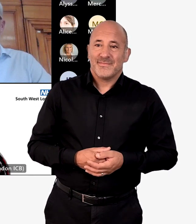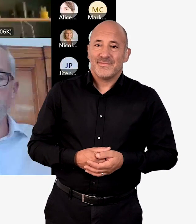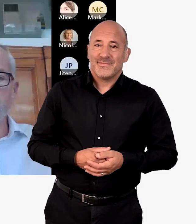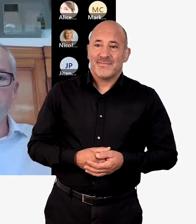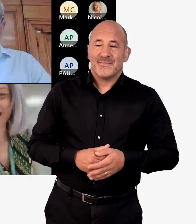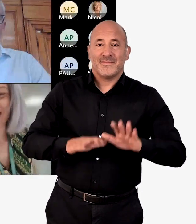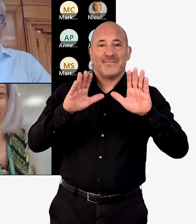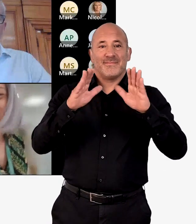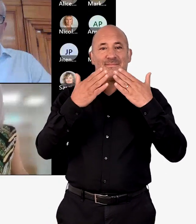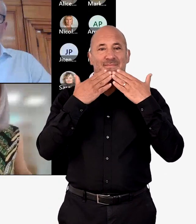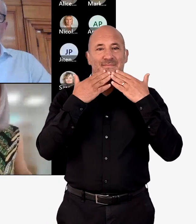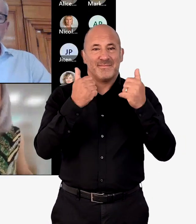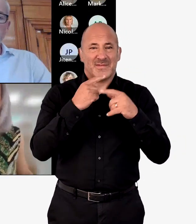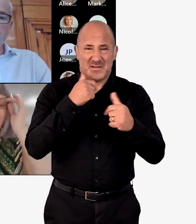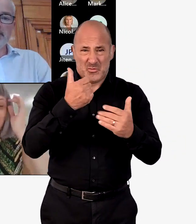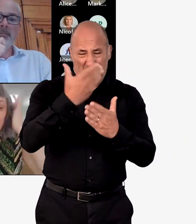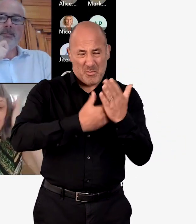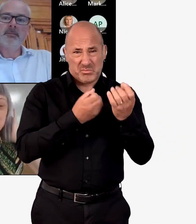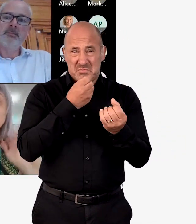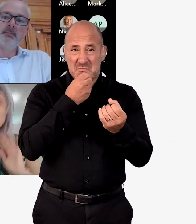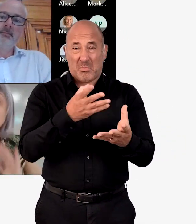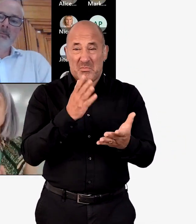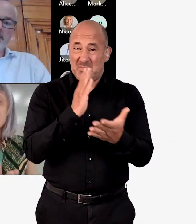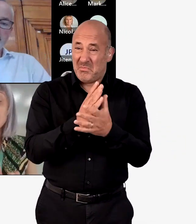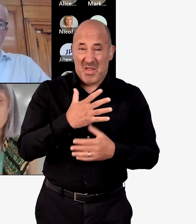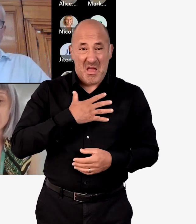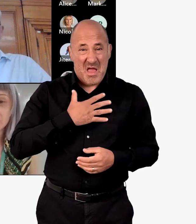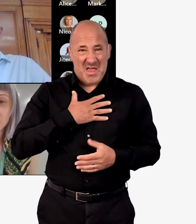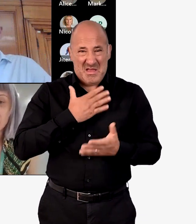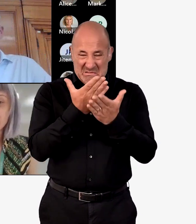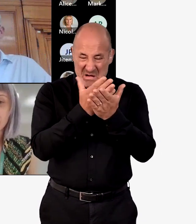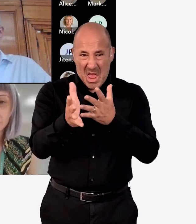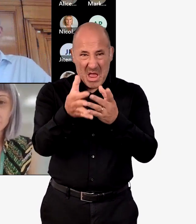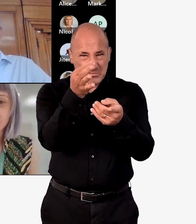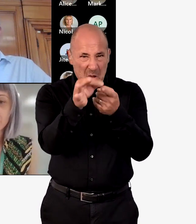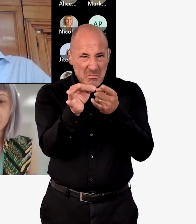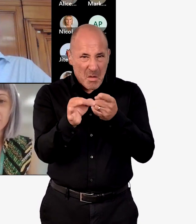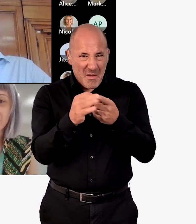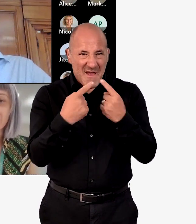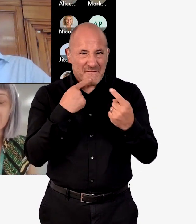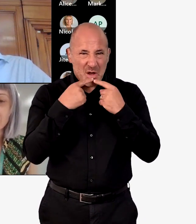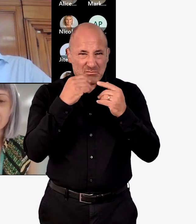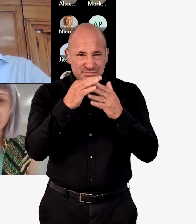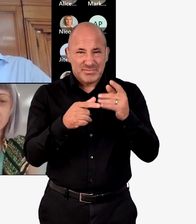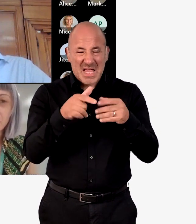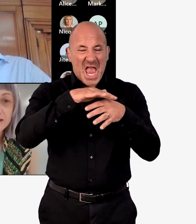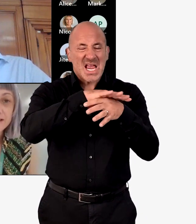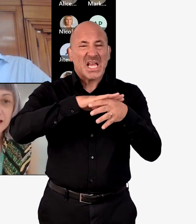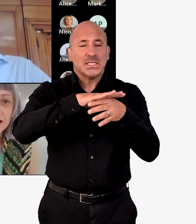Yes, hi. Thank you very much. I think it's a great, great report. I really like it. It's clear.